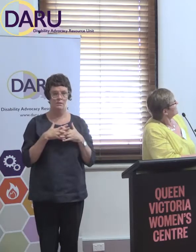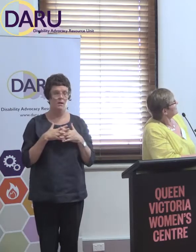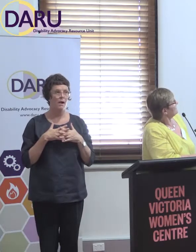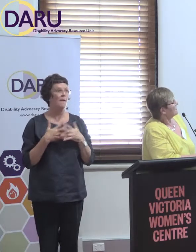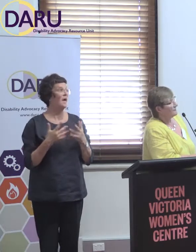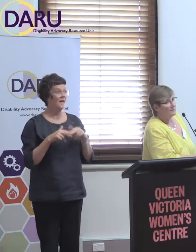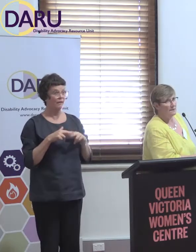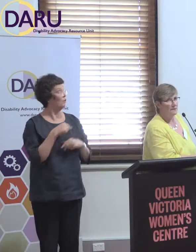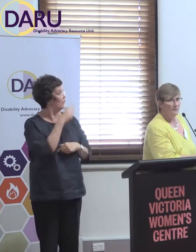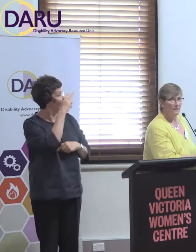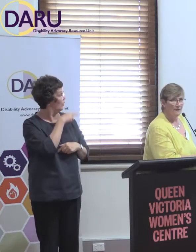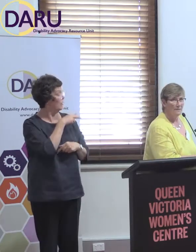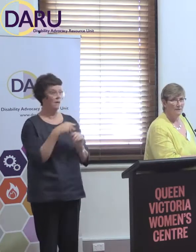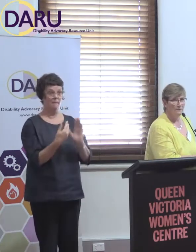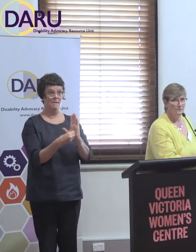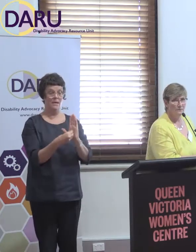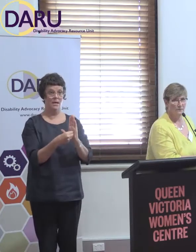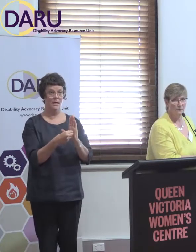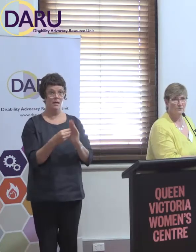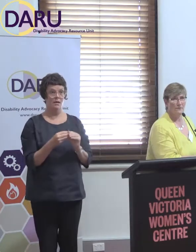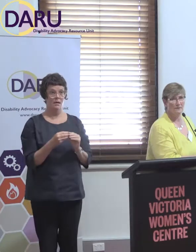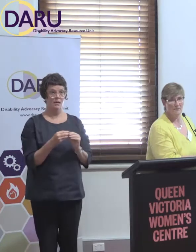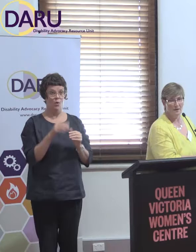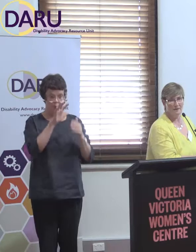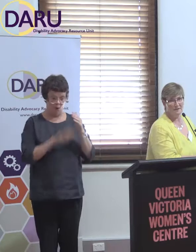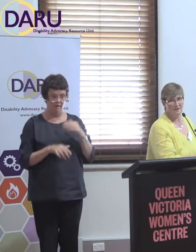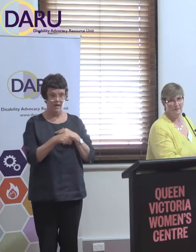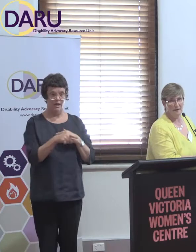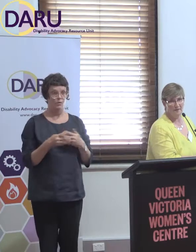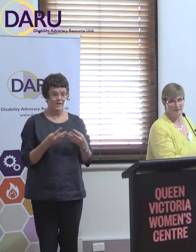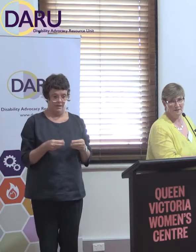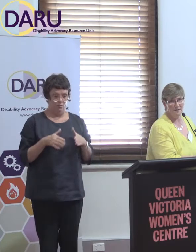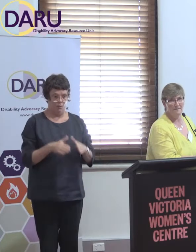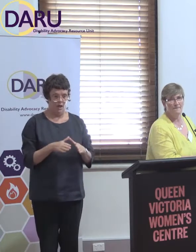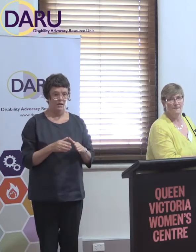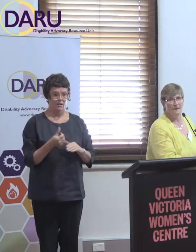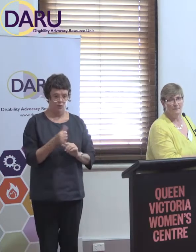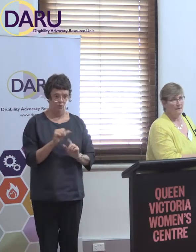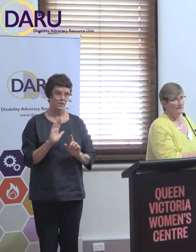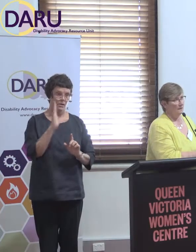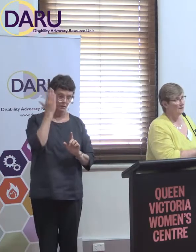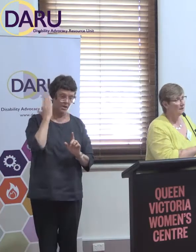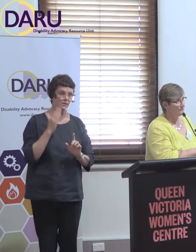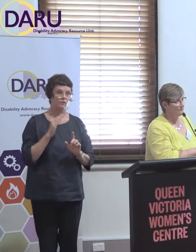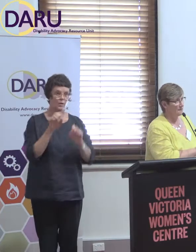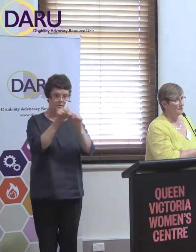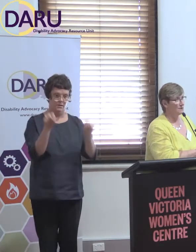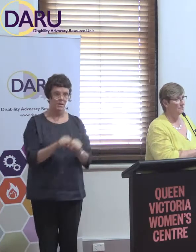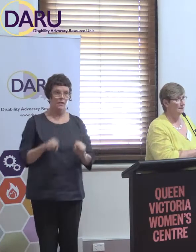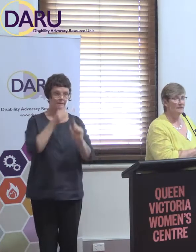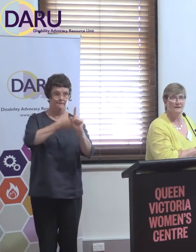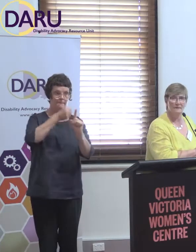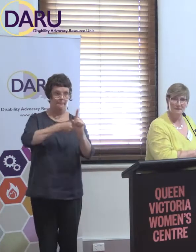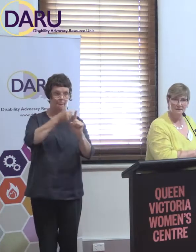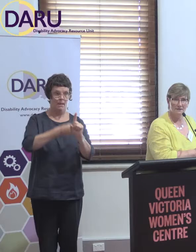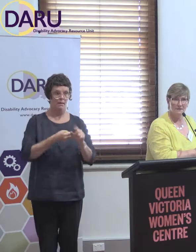all of the rest of that money was in some way being used for some kind of systemic advocacy by, and the kind of organisations